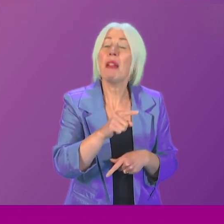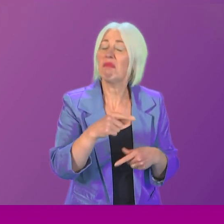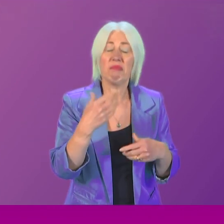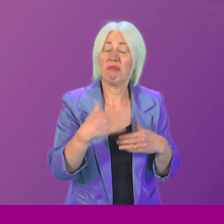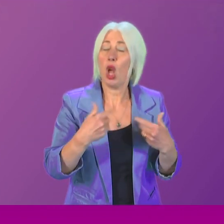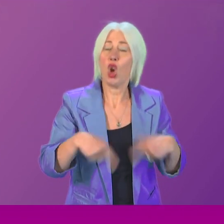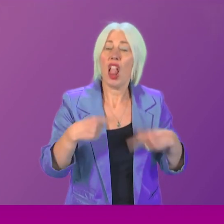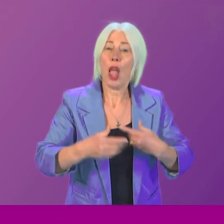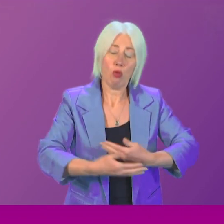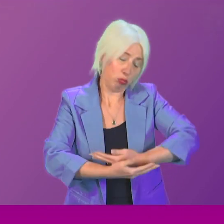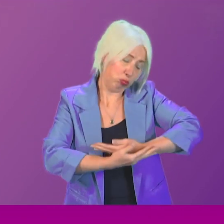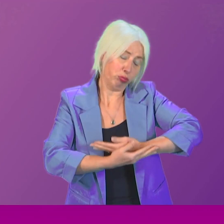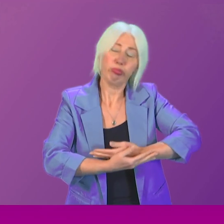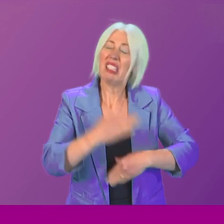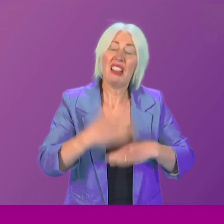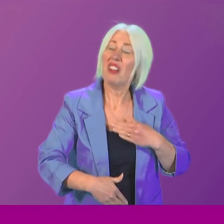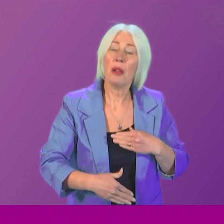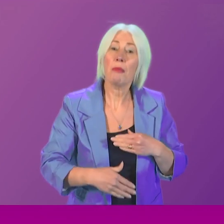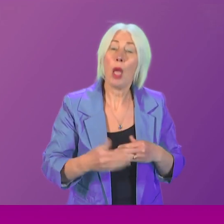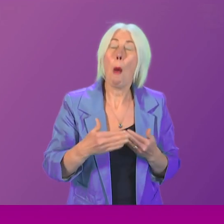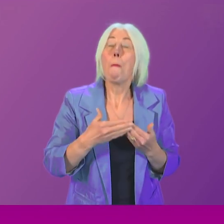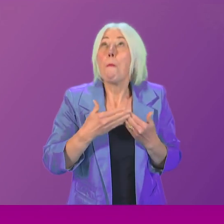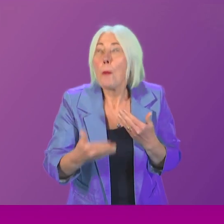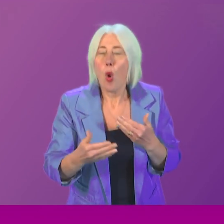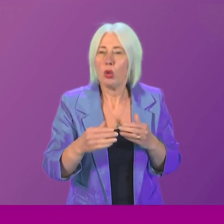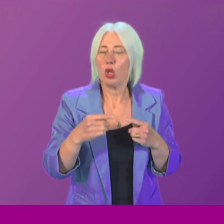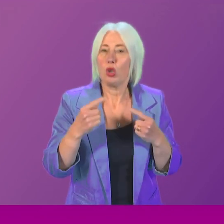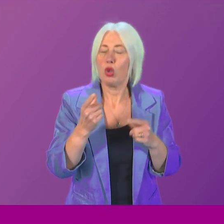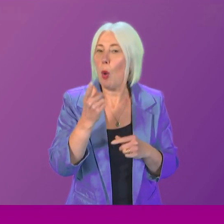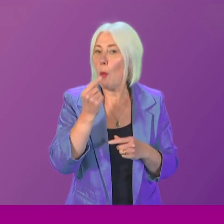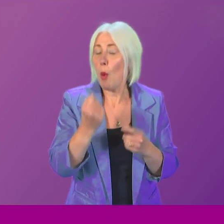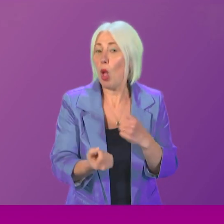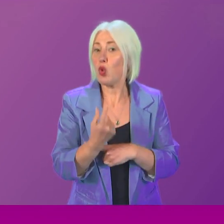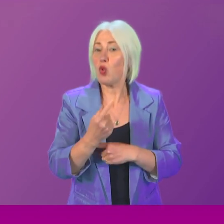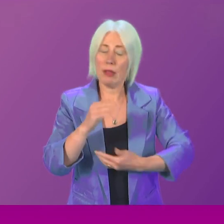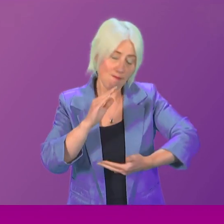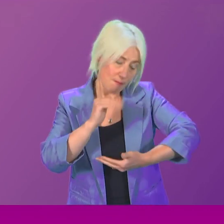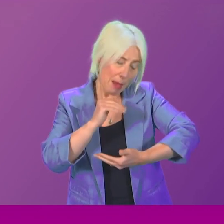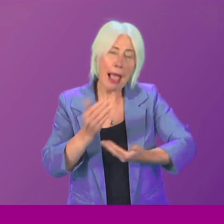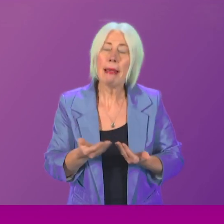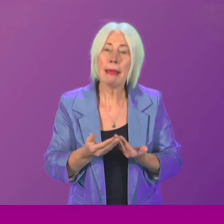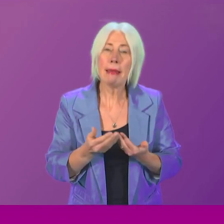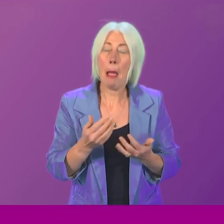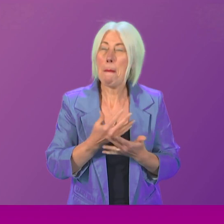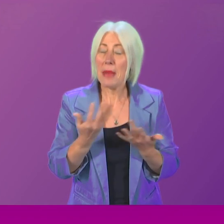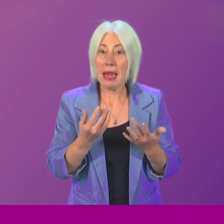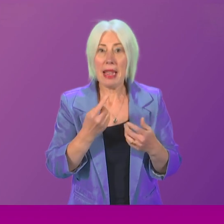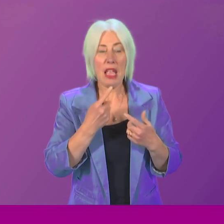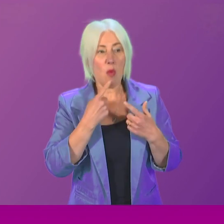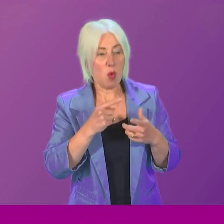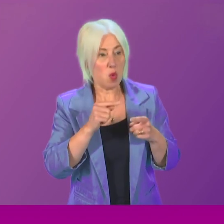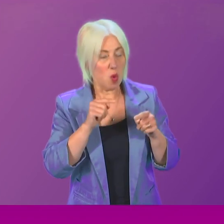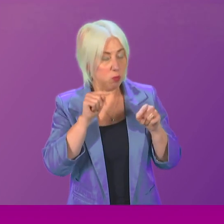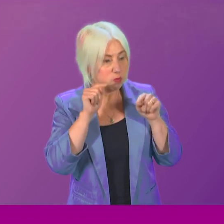babies. Most never got the chance to say a proper goodbye. And many were threatened with terrible consequences